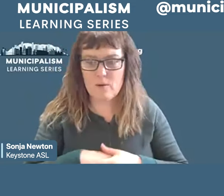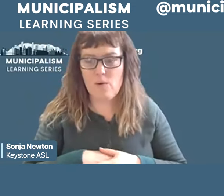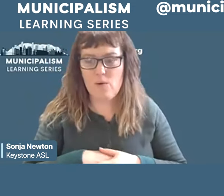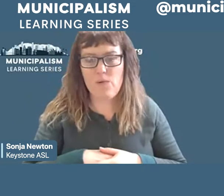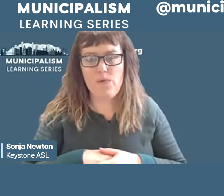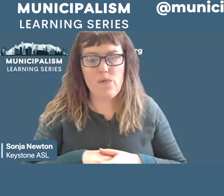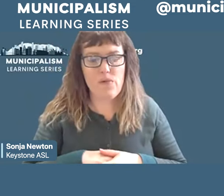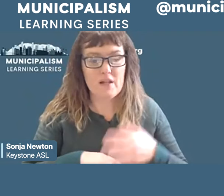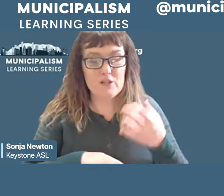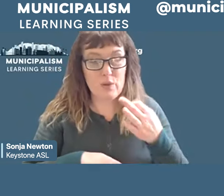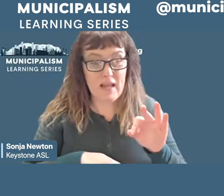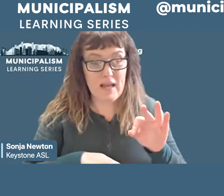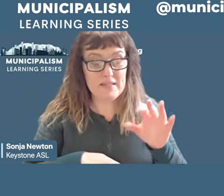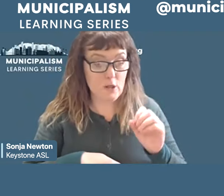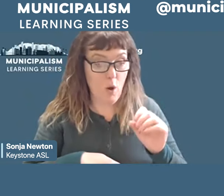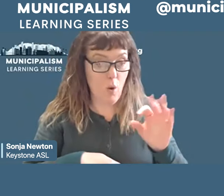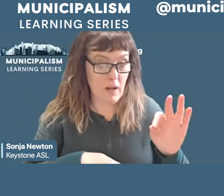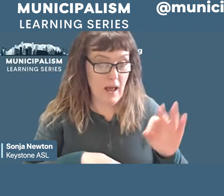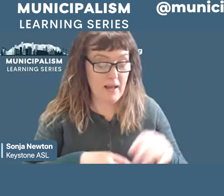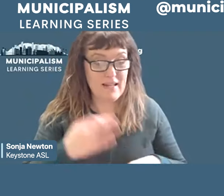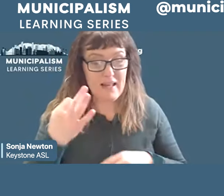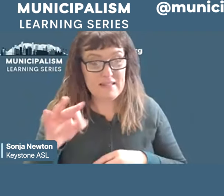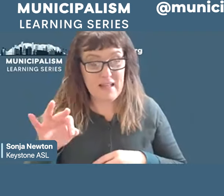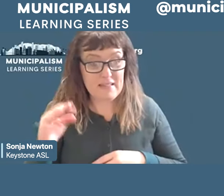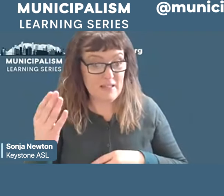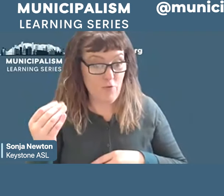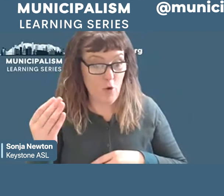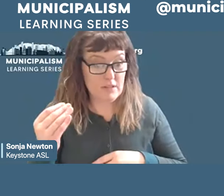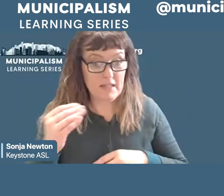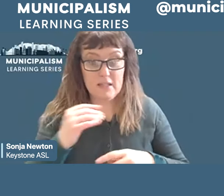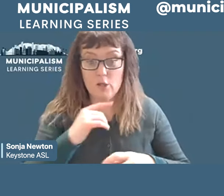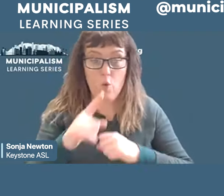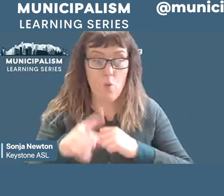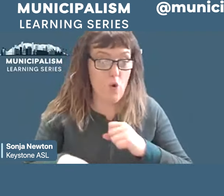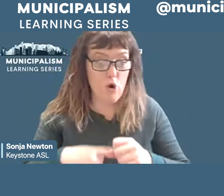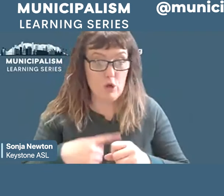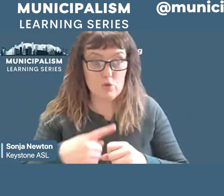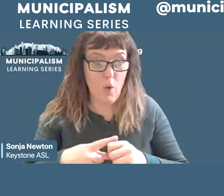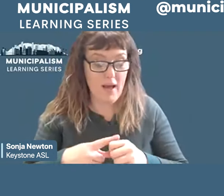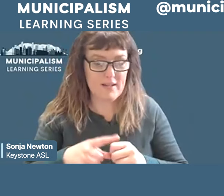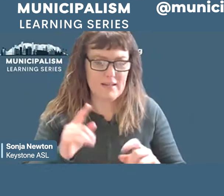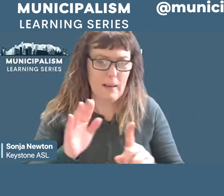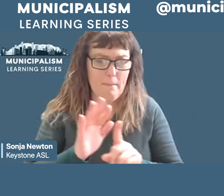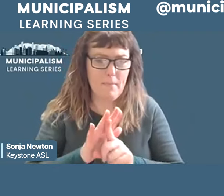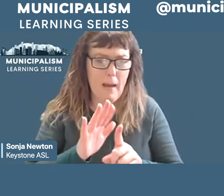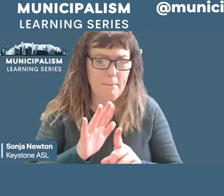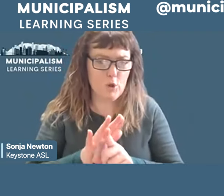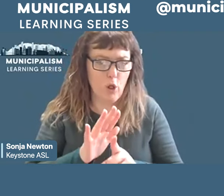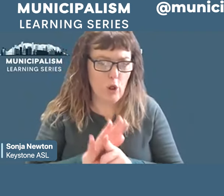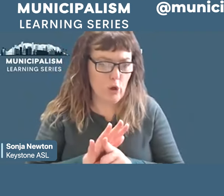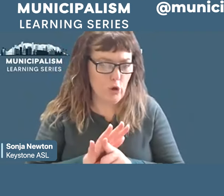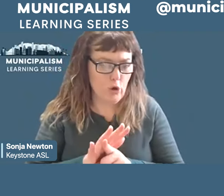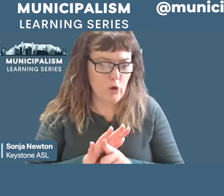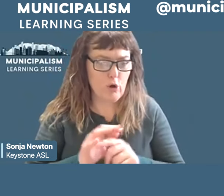1909 and 1914, and this is globally, worldwide, and popular mobilization